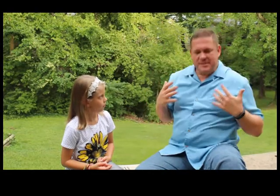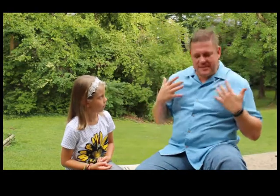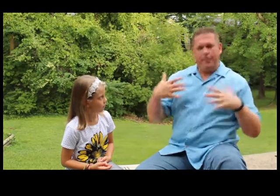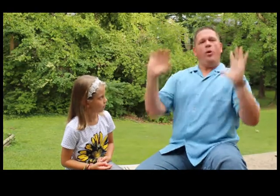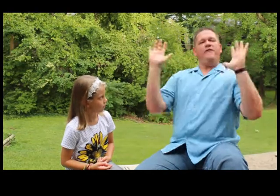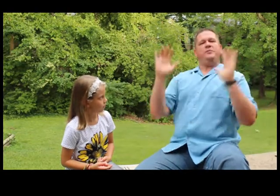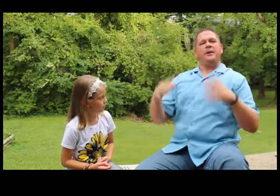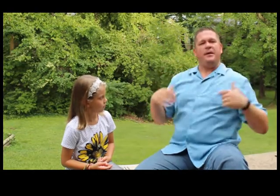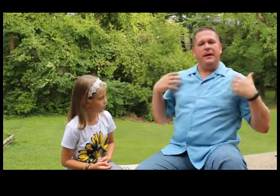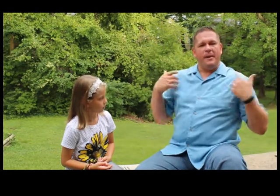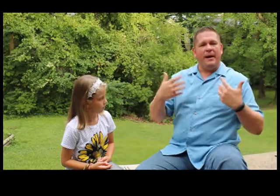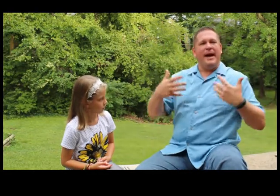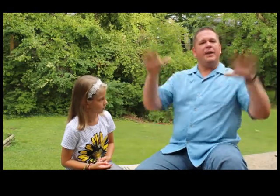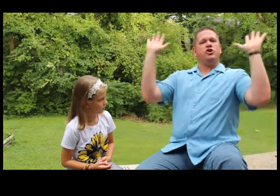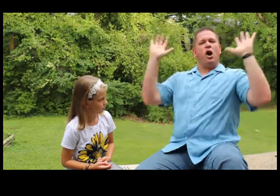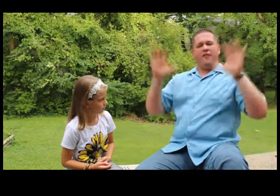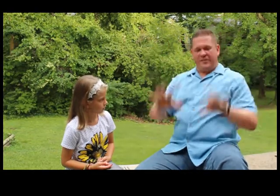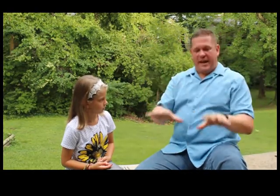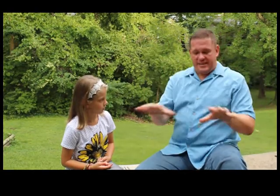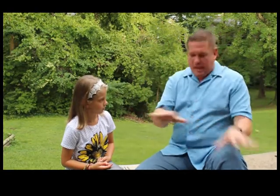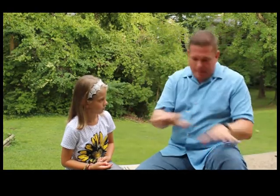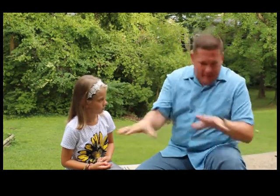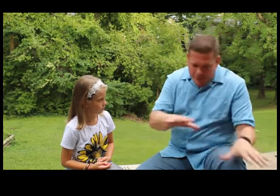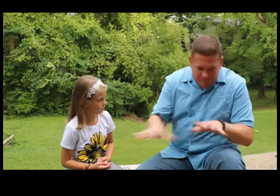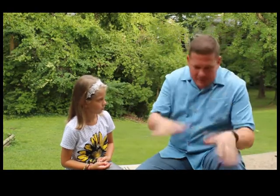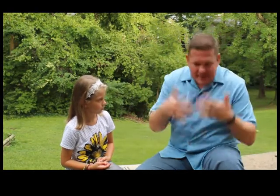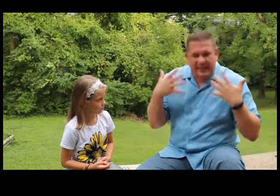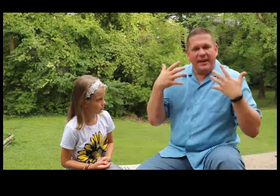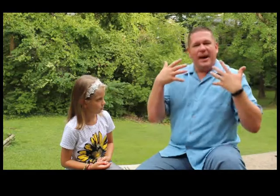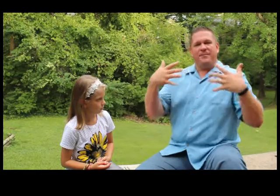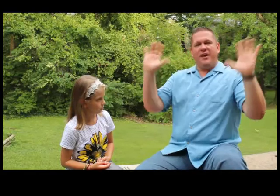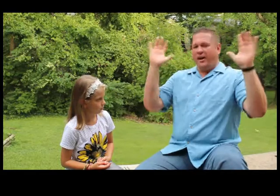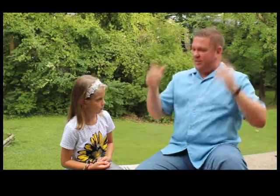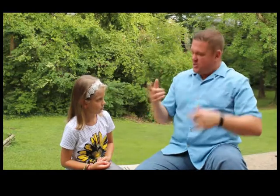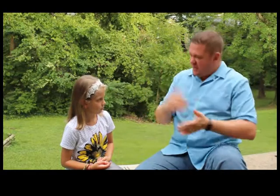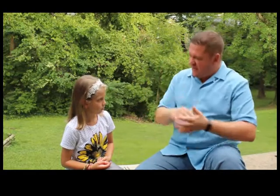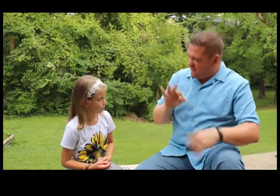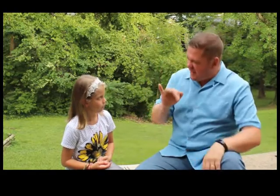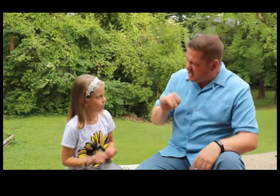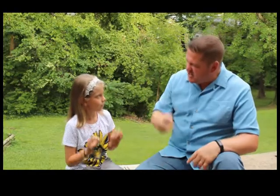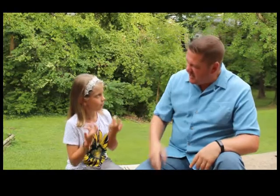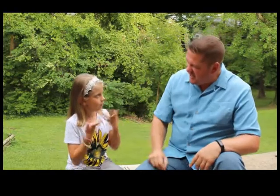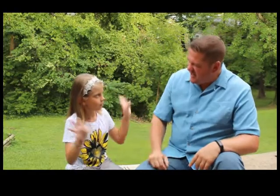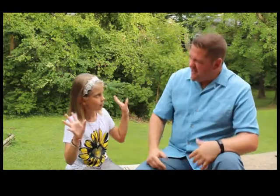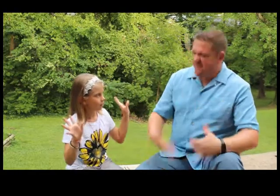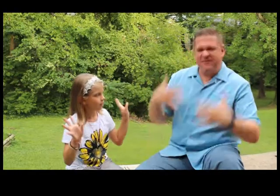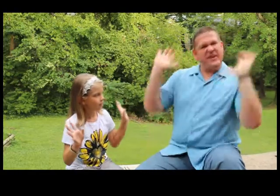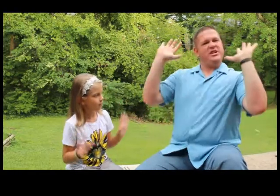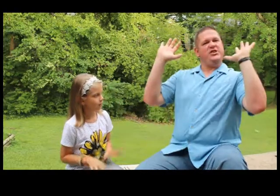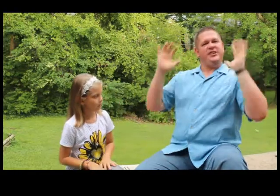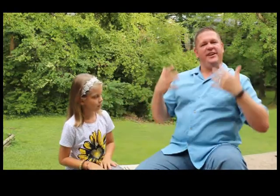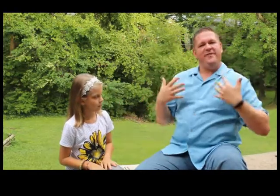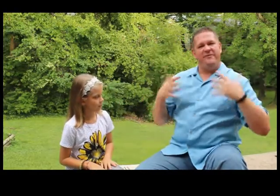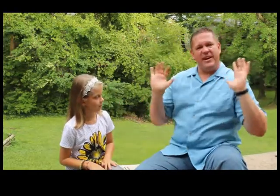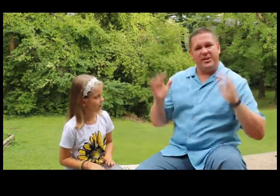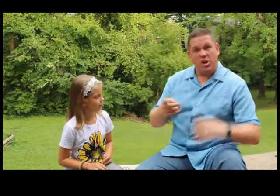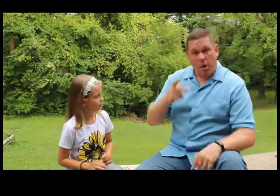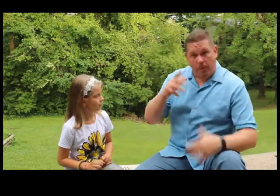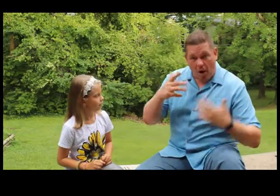step away from something. My hands are off the task. My hands are busy. I'm done. Let's do it again. Finish. Finish. Finish. Paul